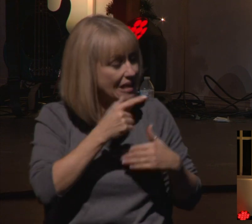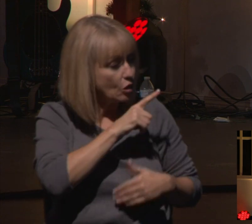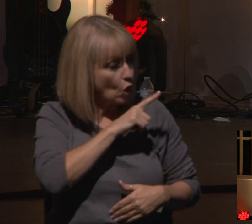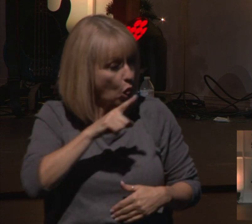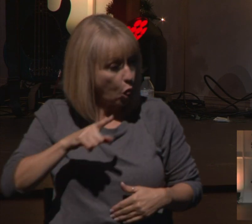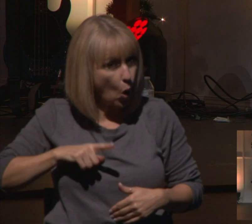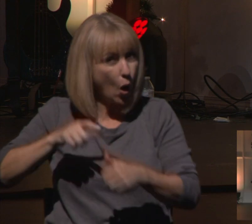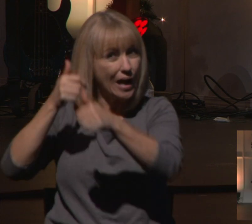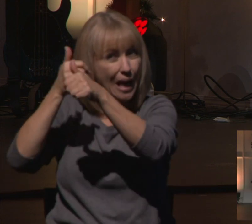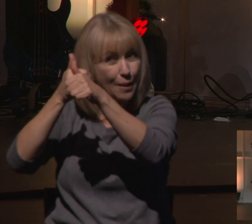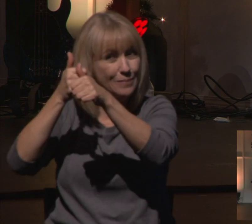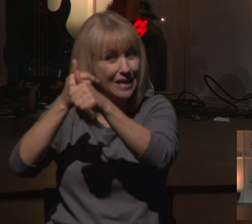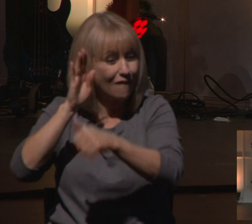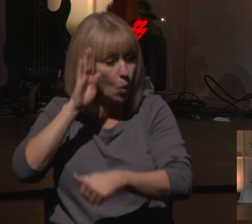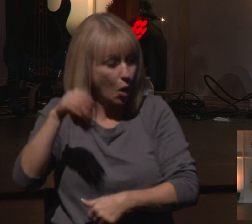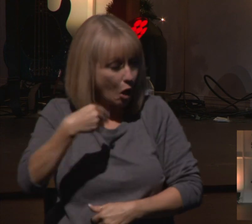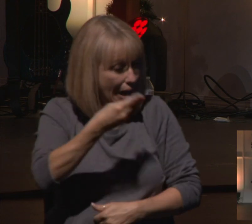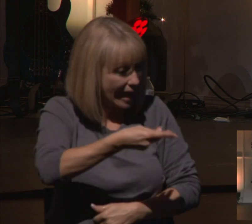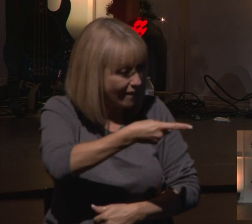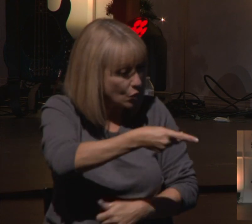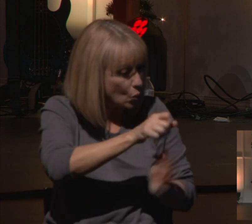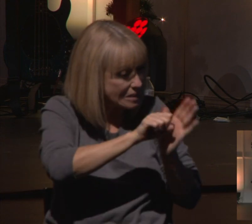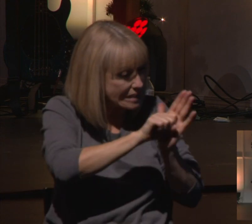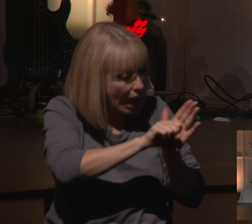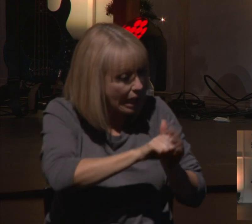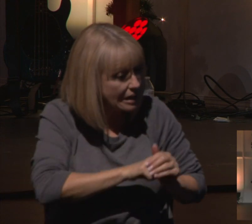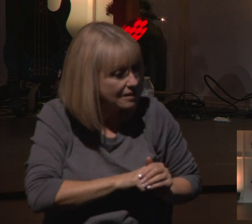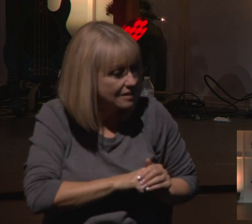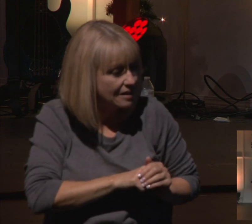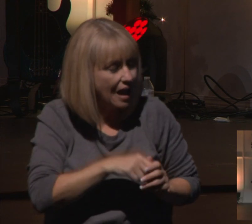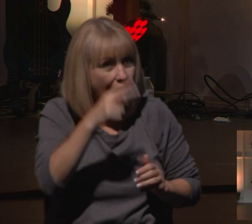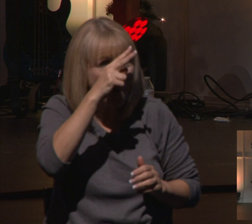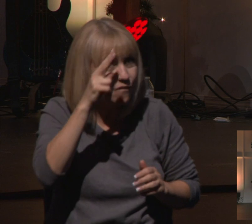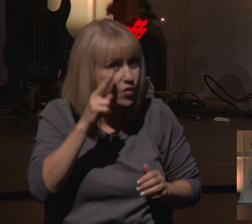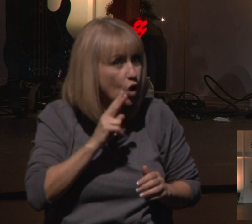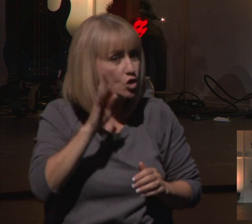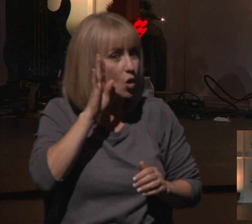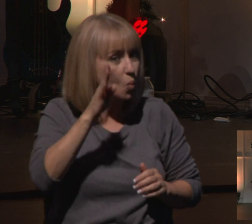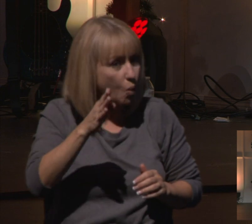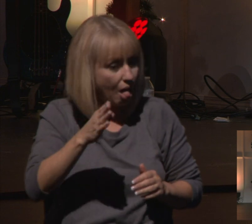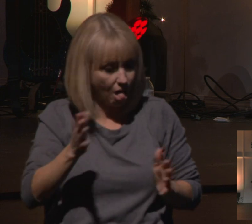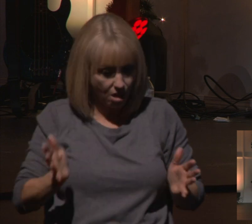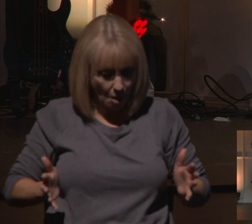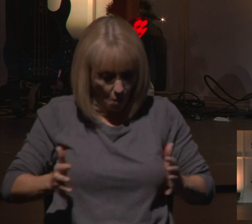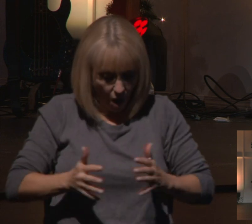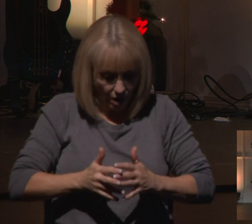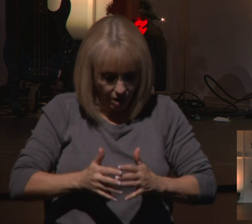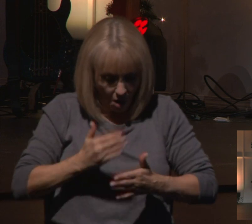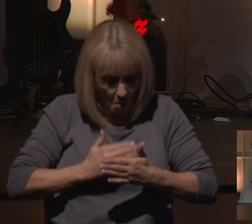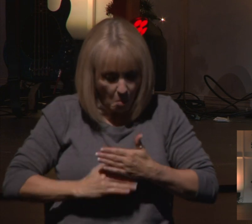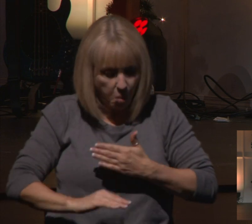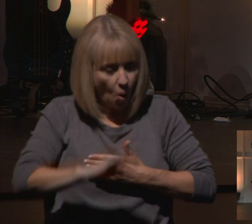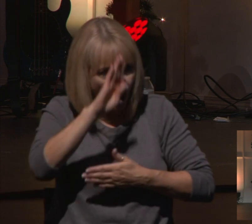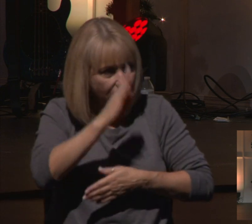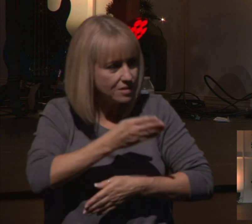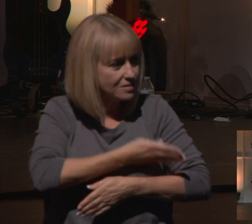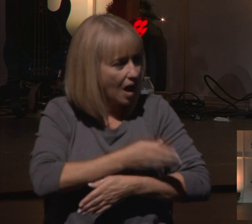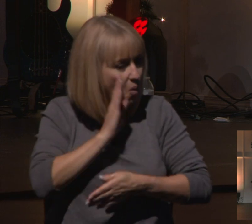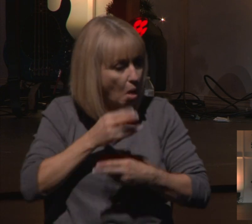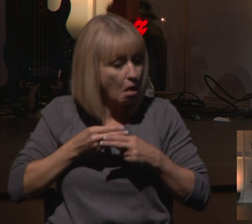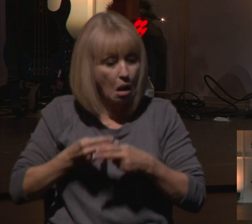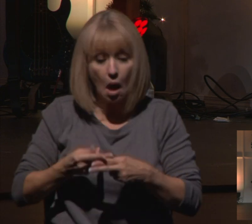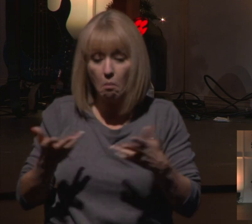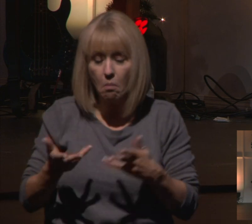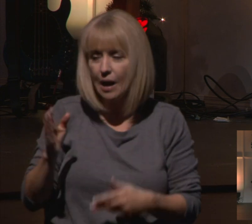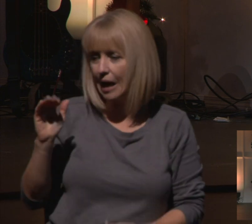Lord himself will give you a sign. A virgin will conceive and give birth to a son and will call him Emmanuel.